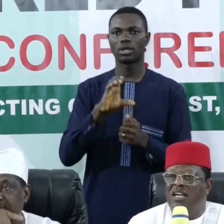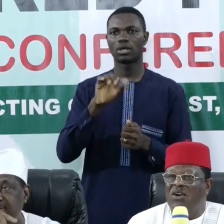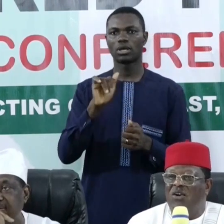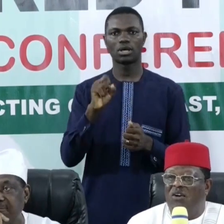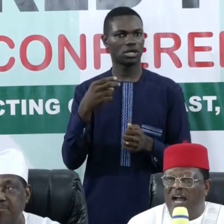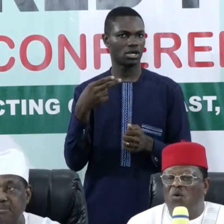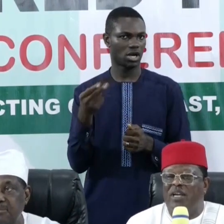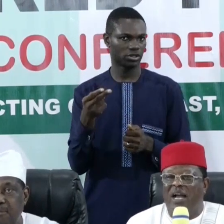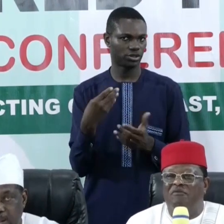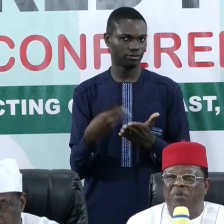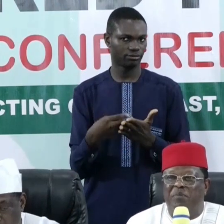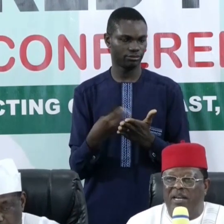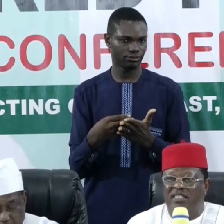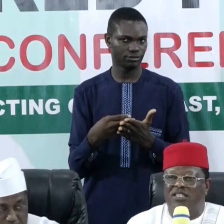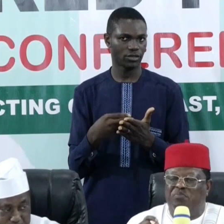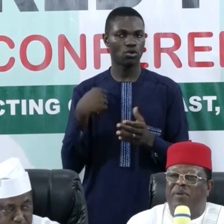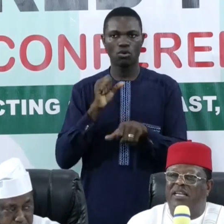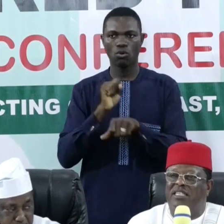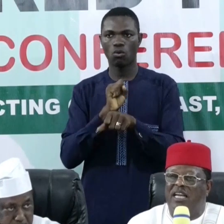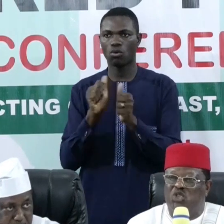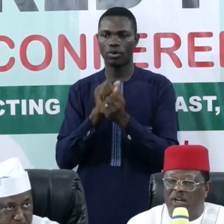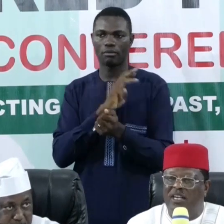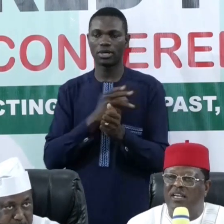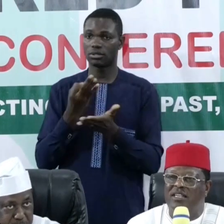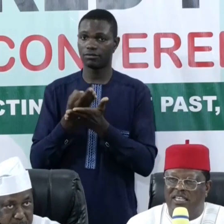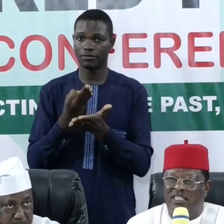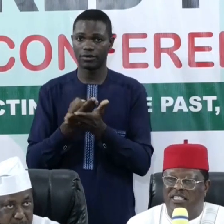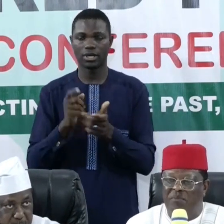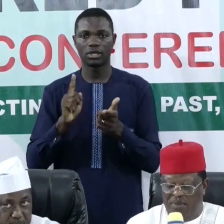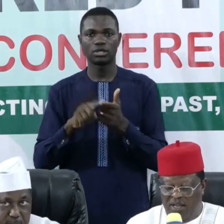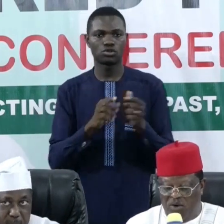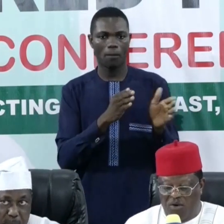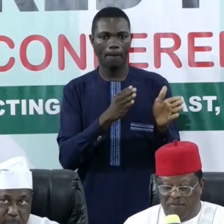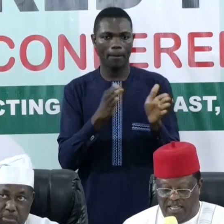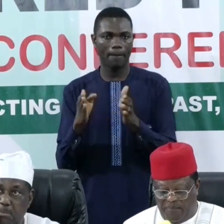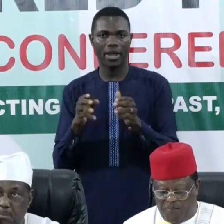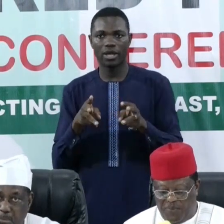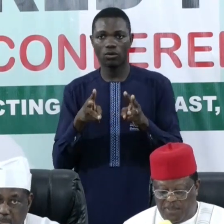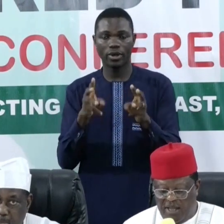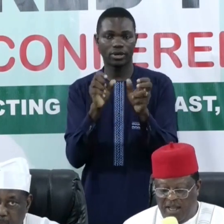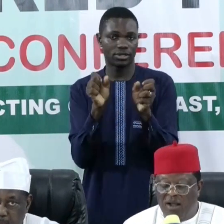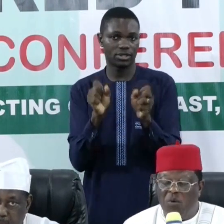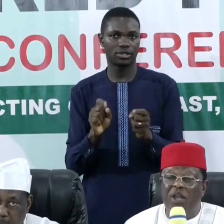on how we can have a paperless tolling system over there.